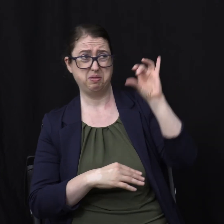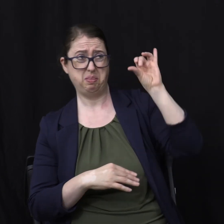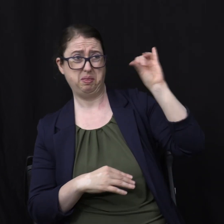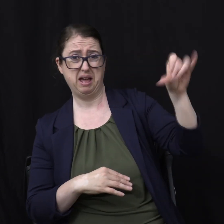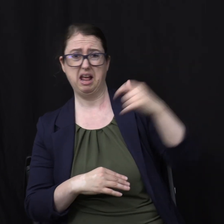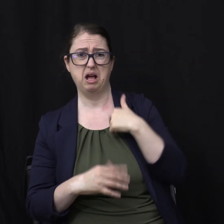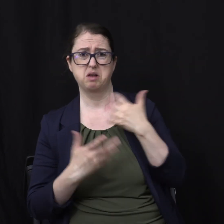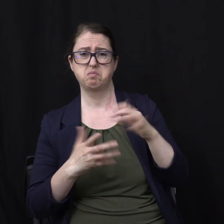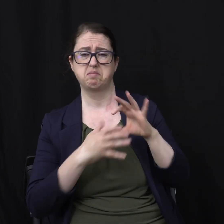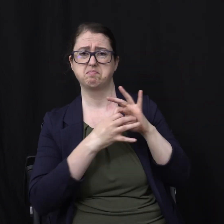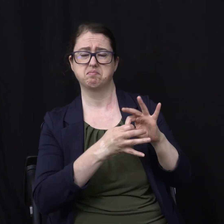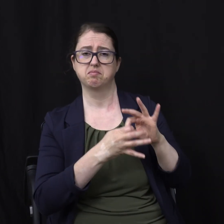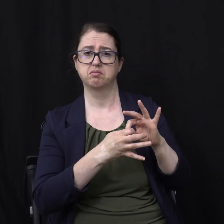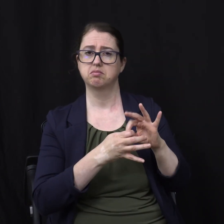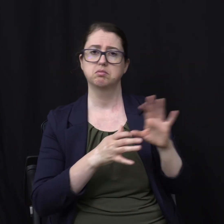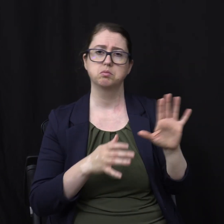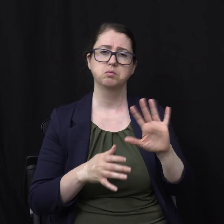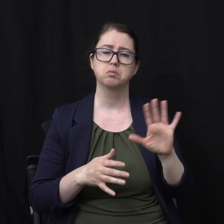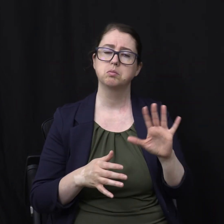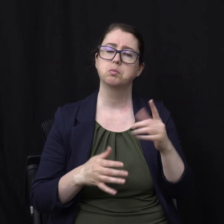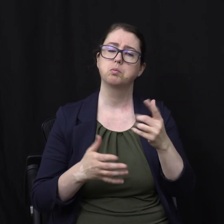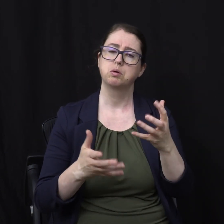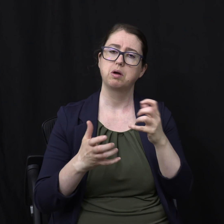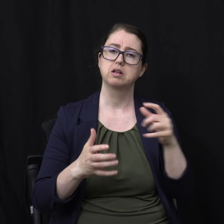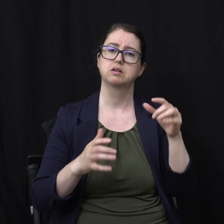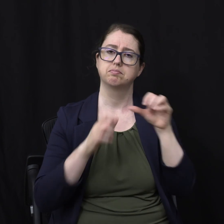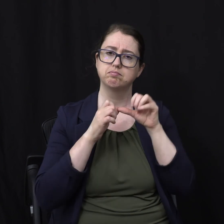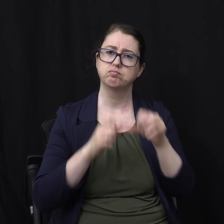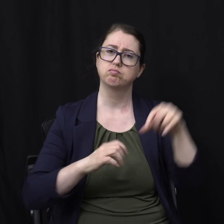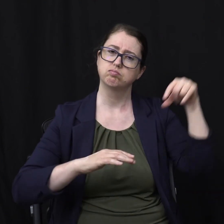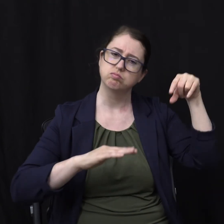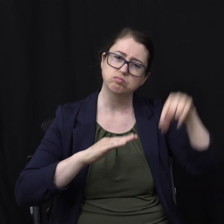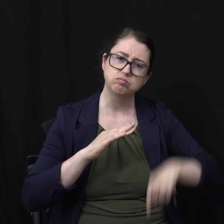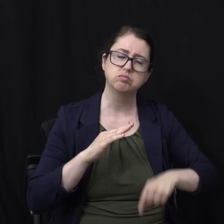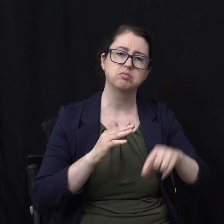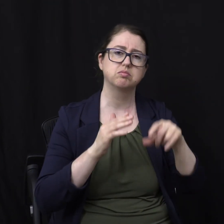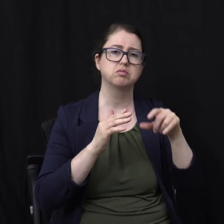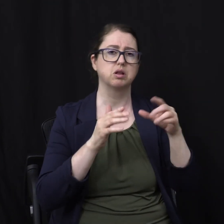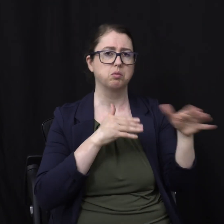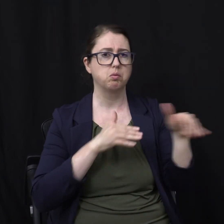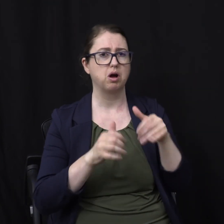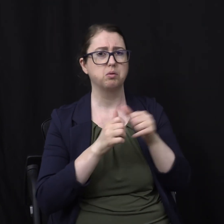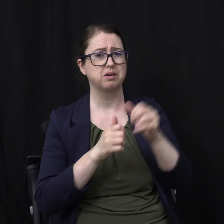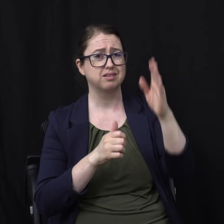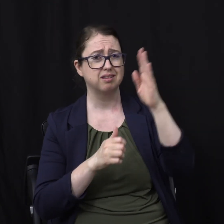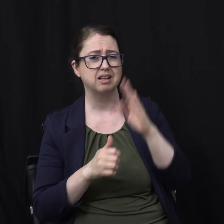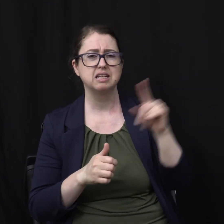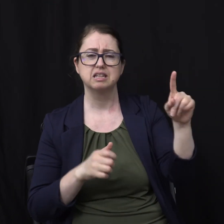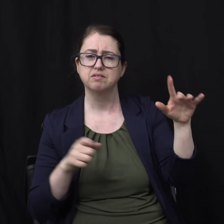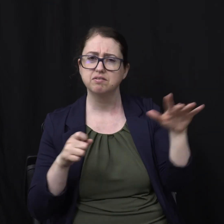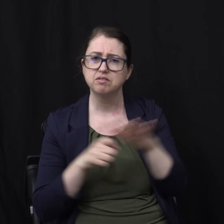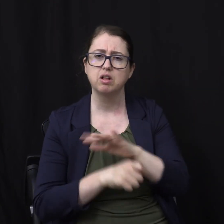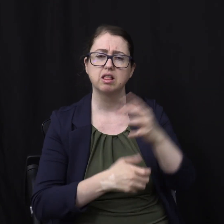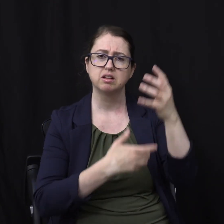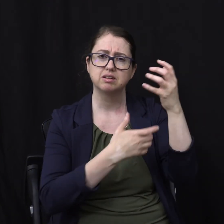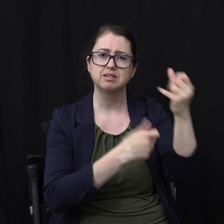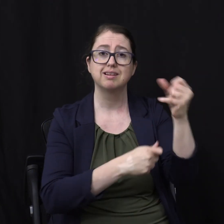We want to go deep In our walk With the Lord And he is fully Trustworthy Because his character Is so